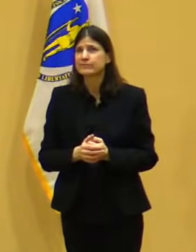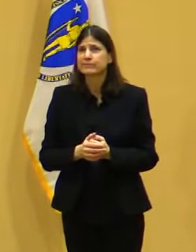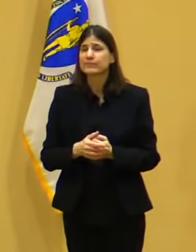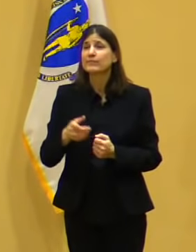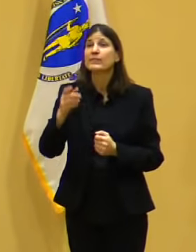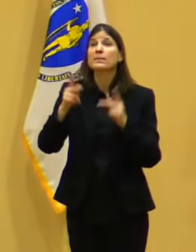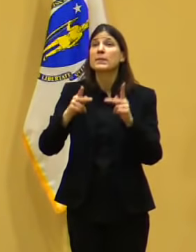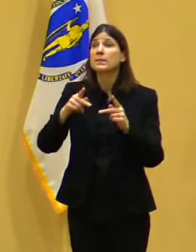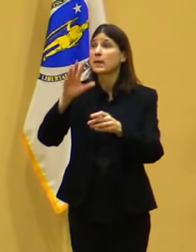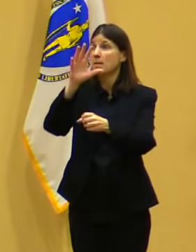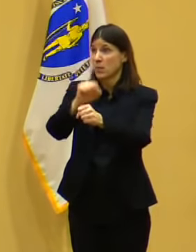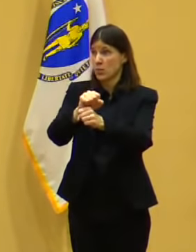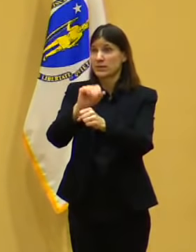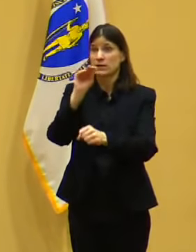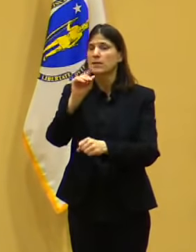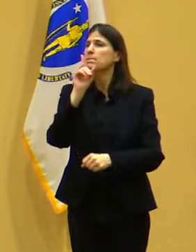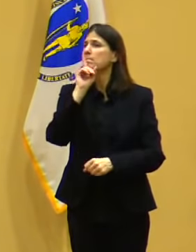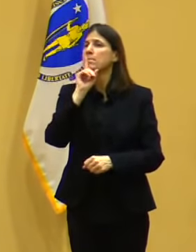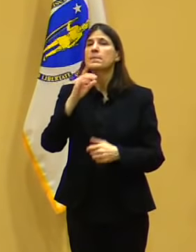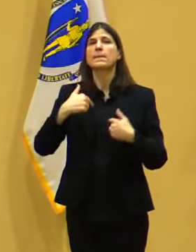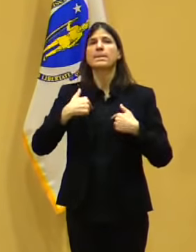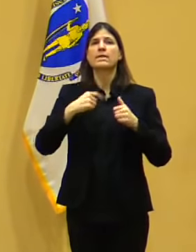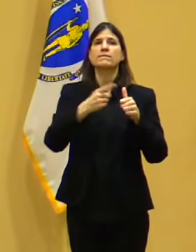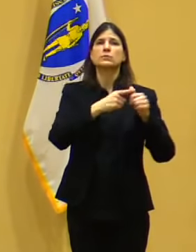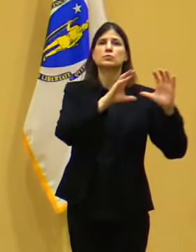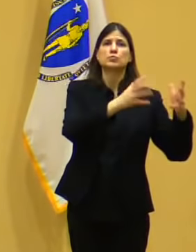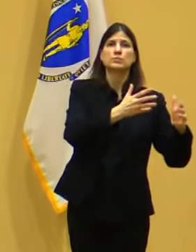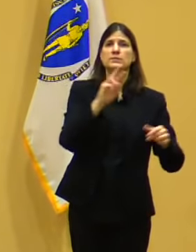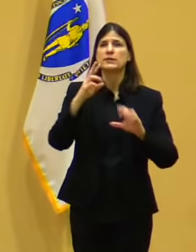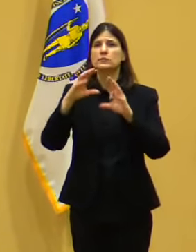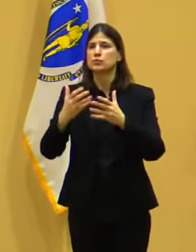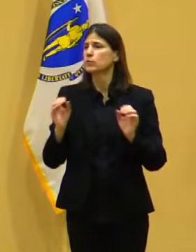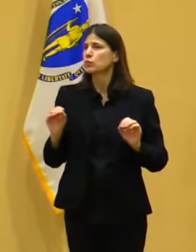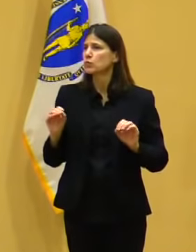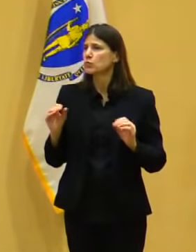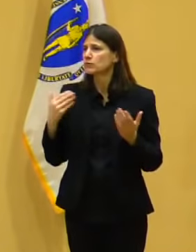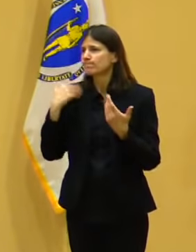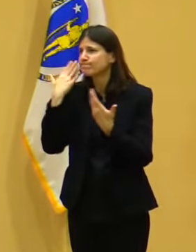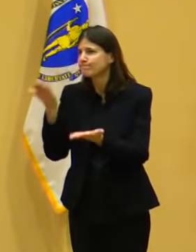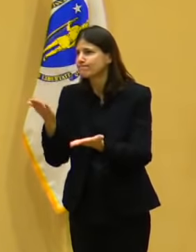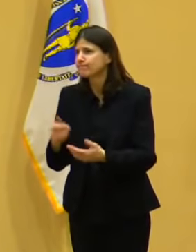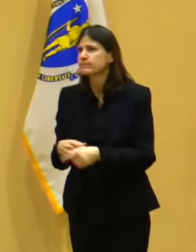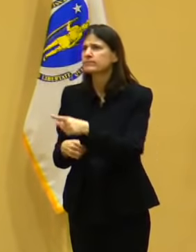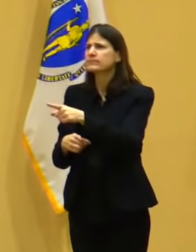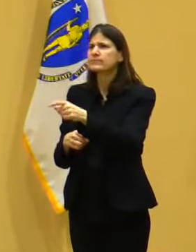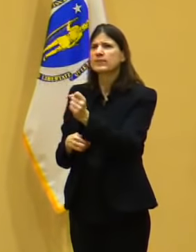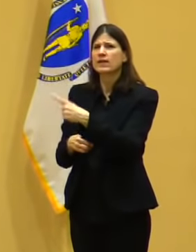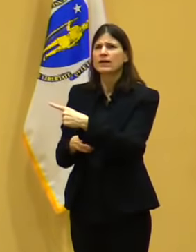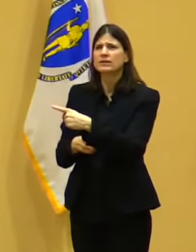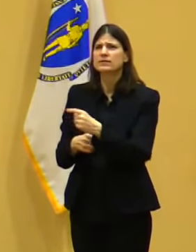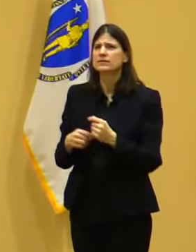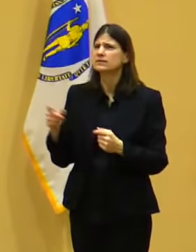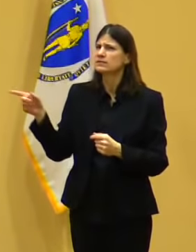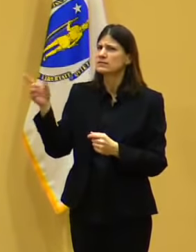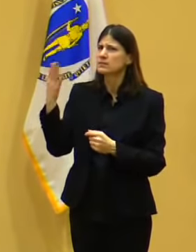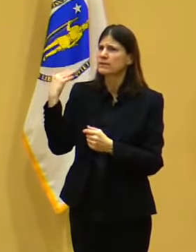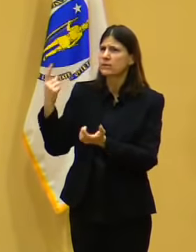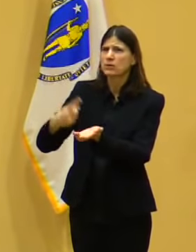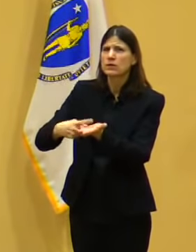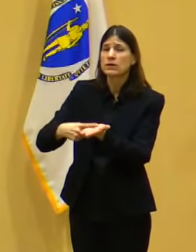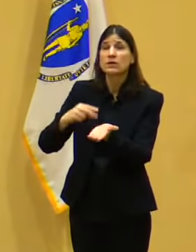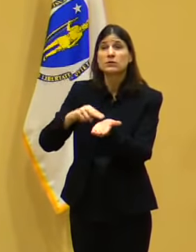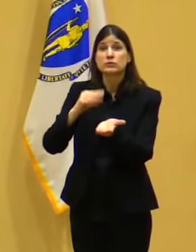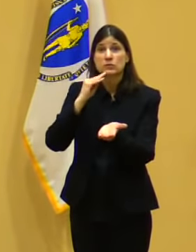you were saying, you took a nursing home number, and what do you need to go out with that? The nursing home number